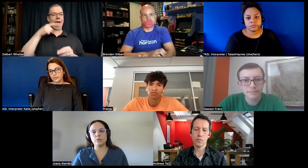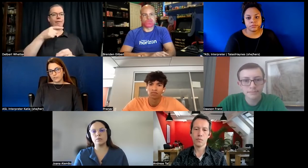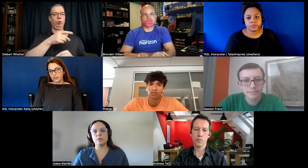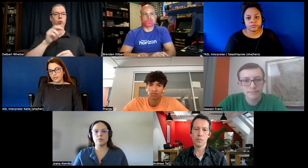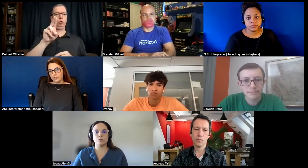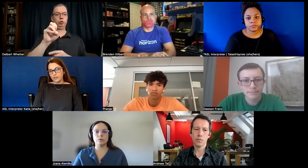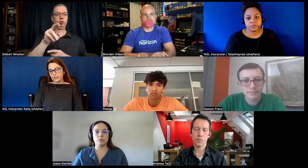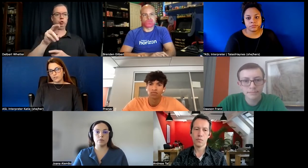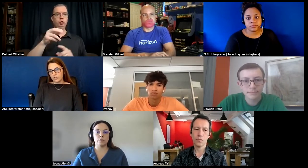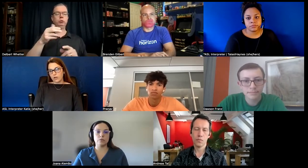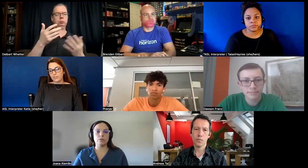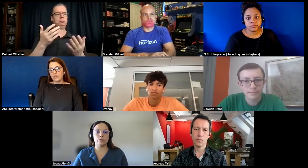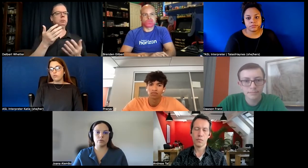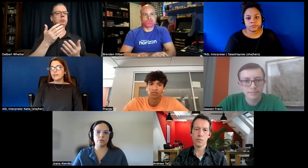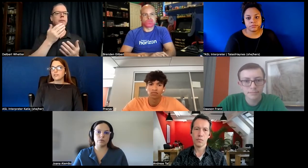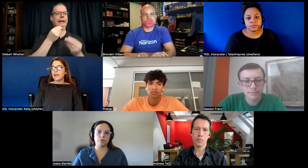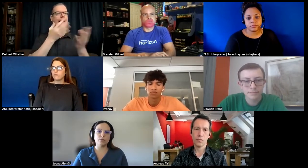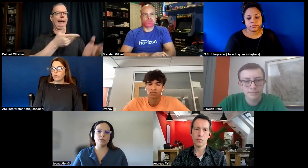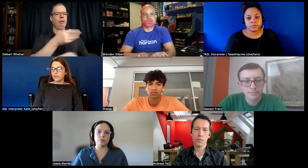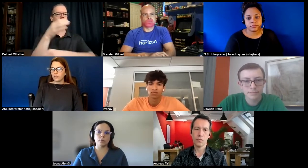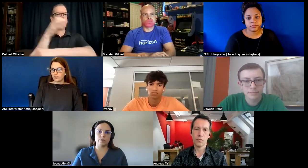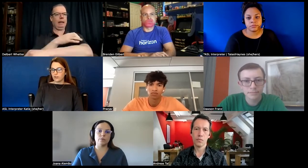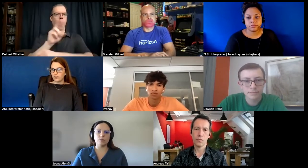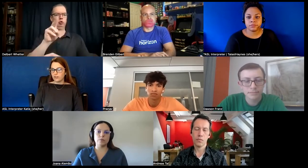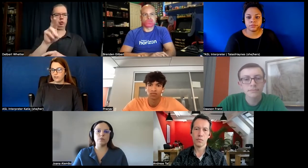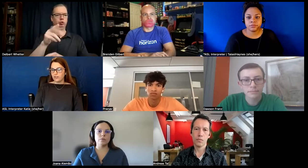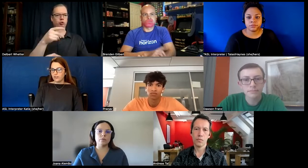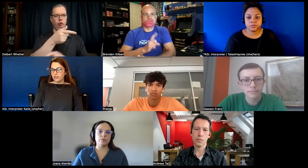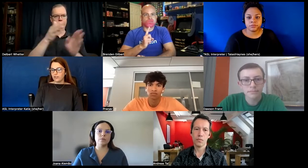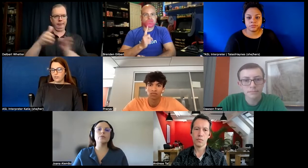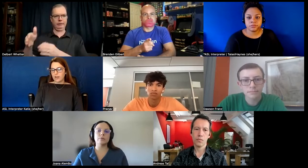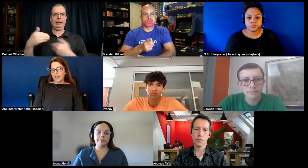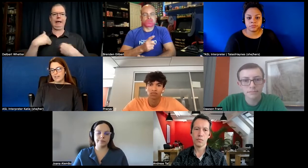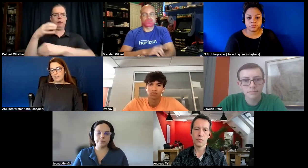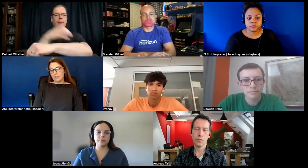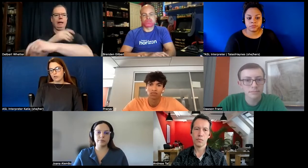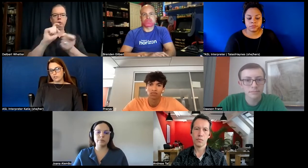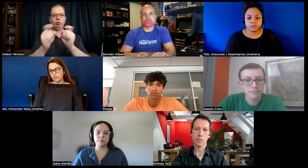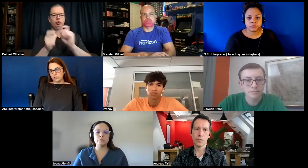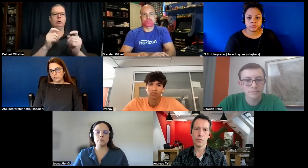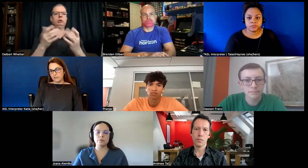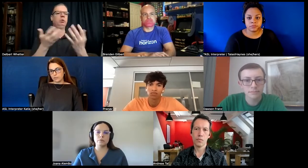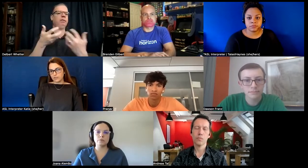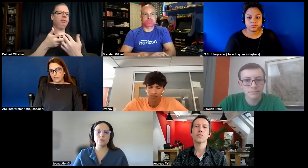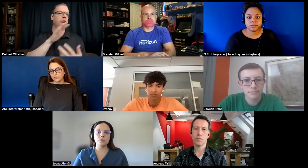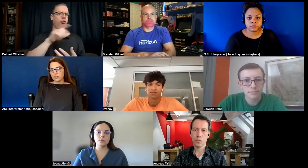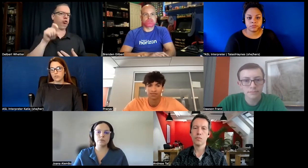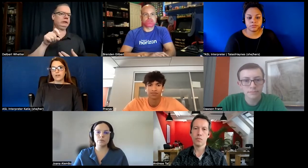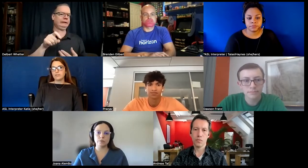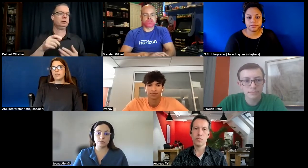be different so i think if we decide for the user they're not giving the power to the user to decide for themselves so the best thing